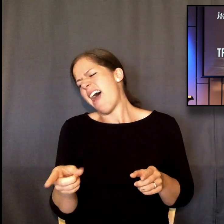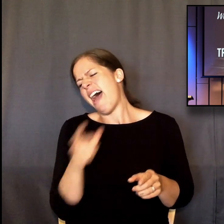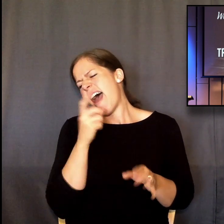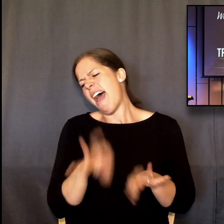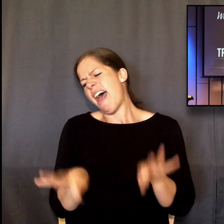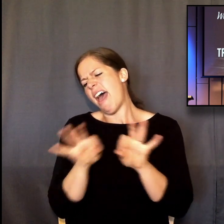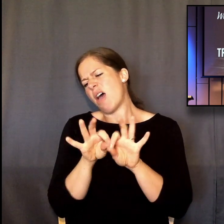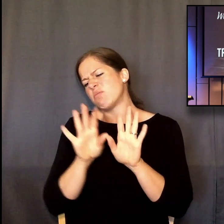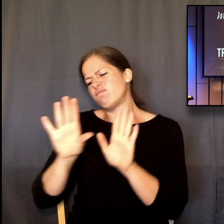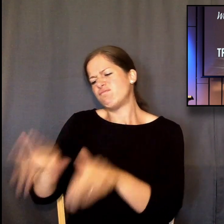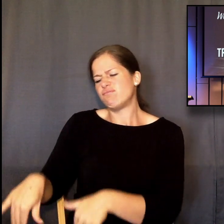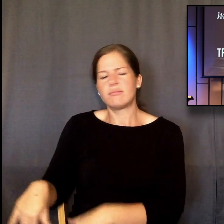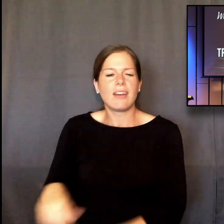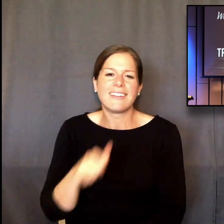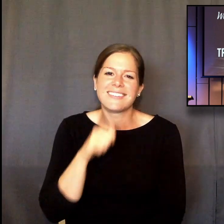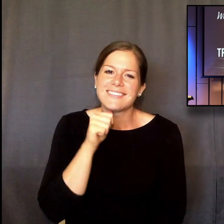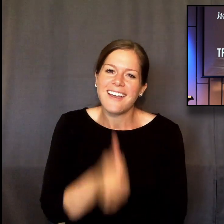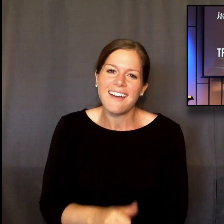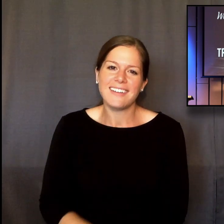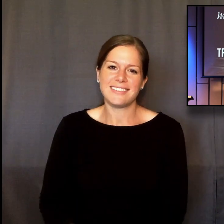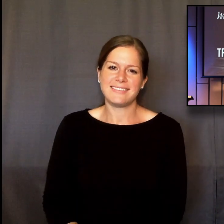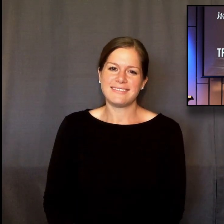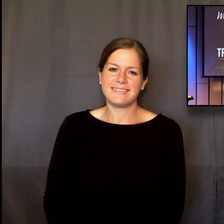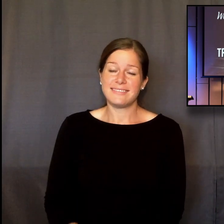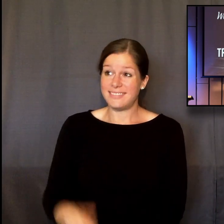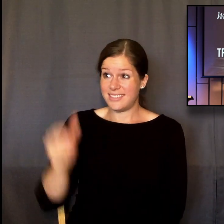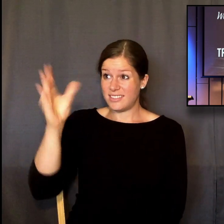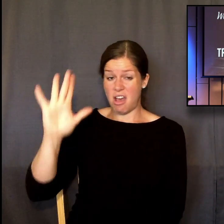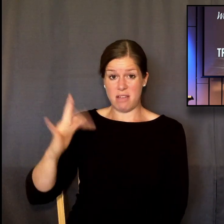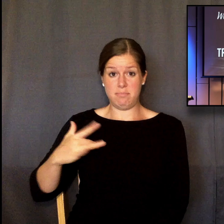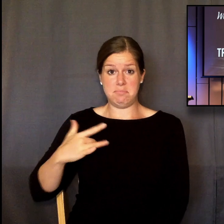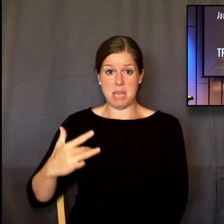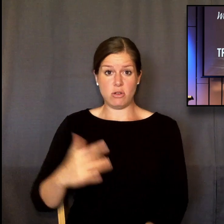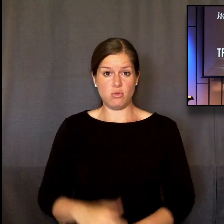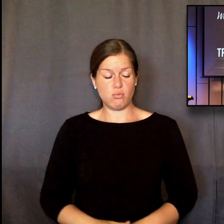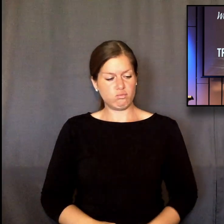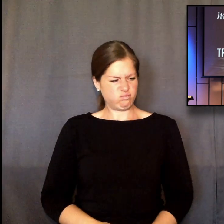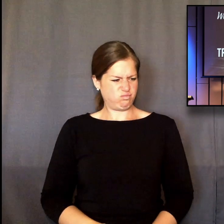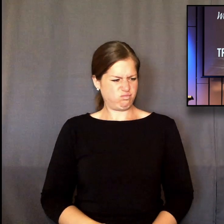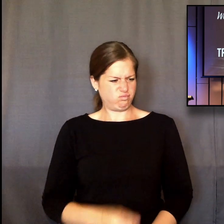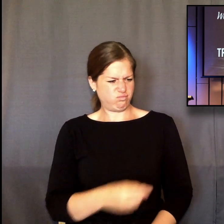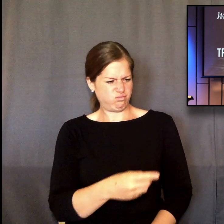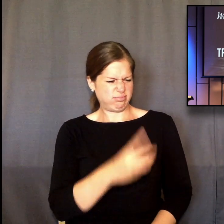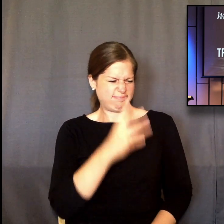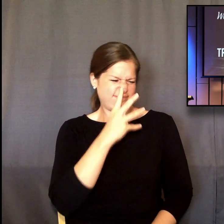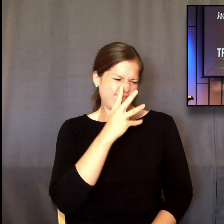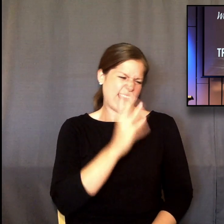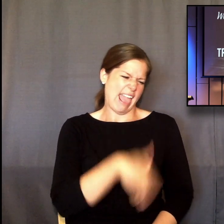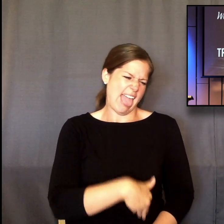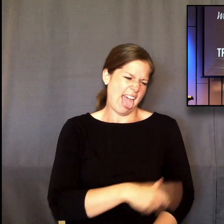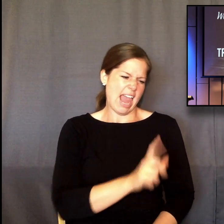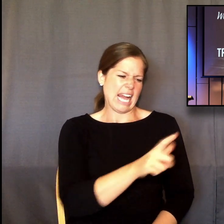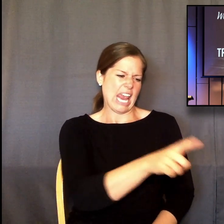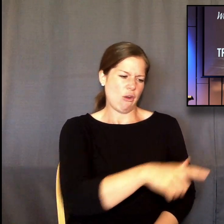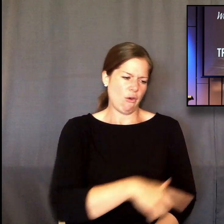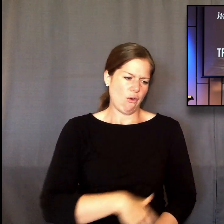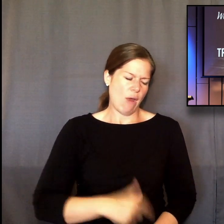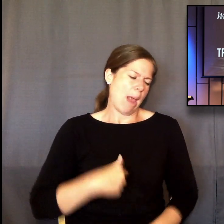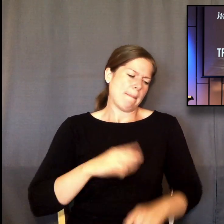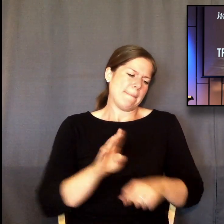He's not prone to daydreaming. He's not working in just the big things, but the normal everyday things. He's just kind of, oh yeah, whatever with that stuff. I'm too